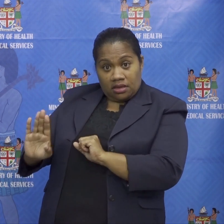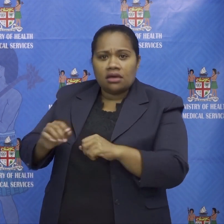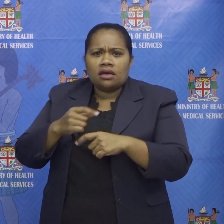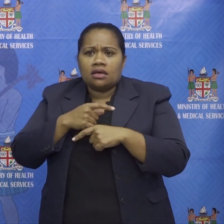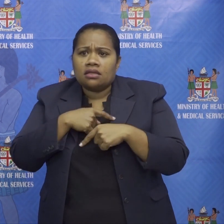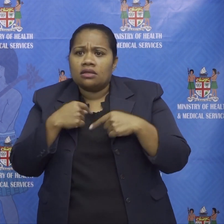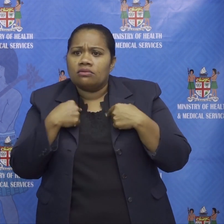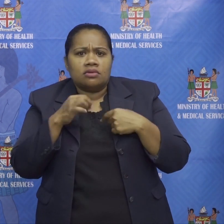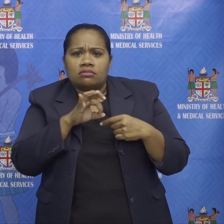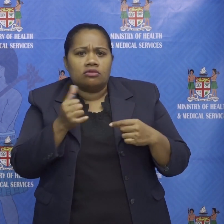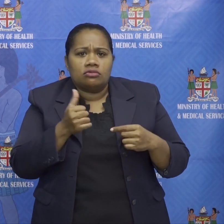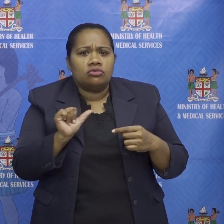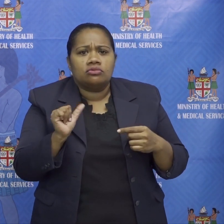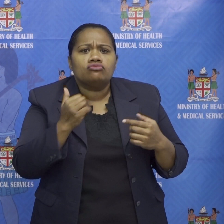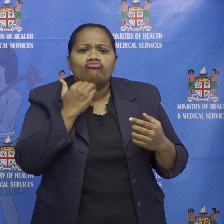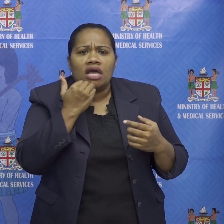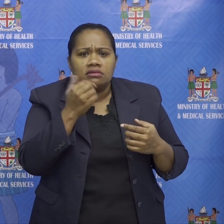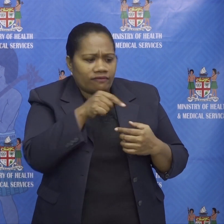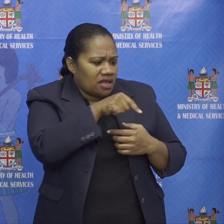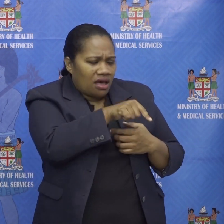we might not have to use too much of that reserve